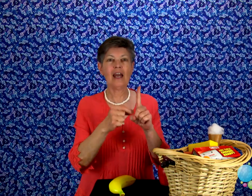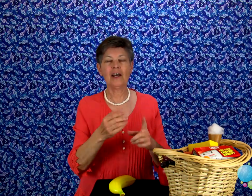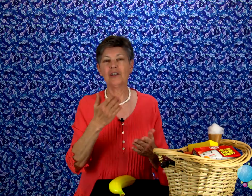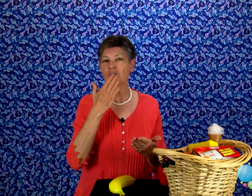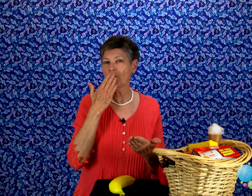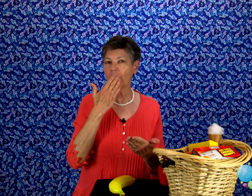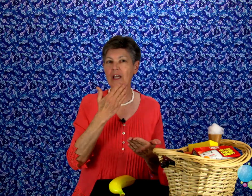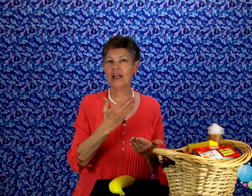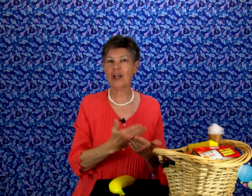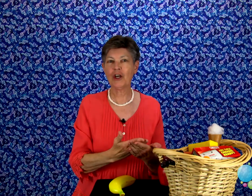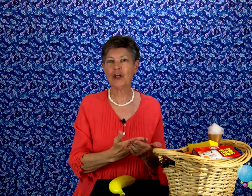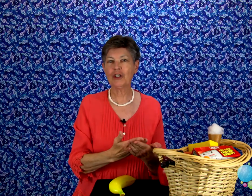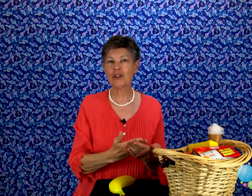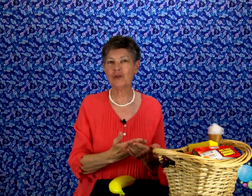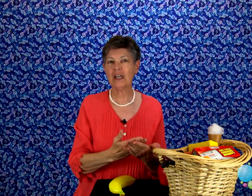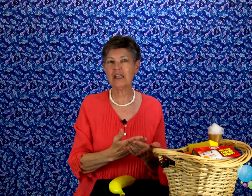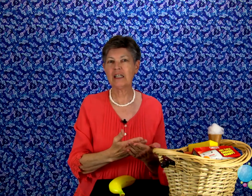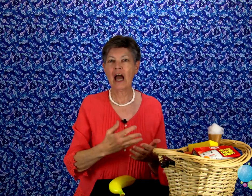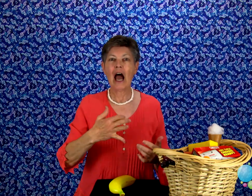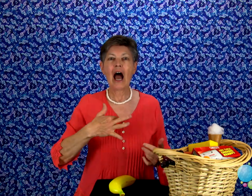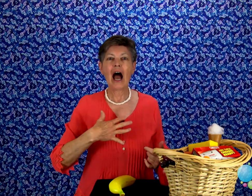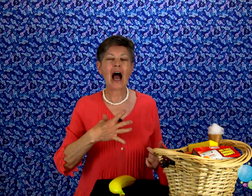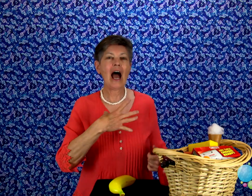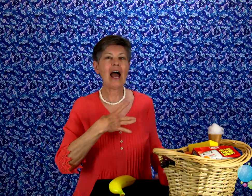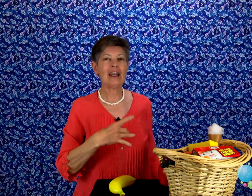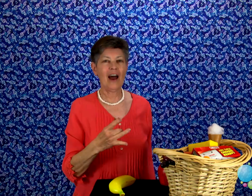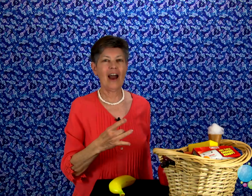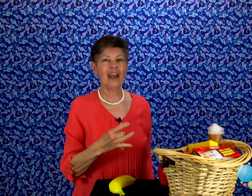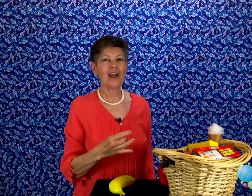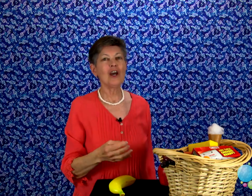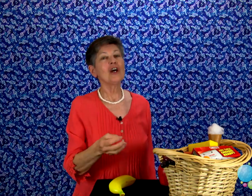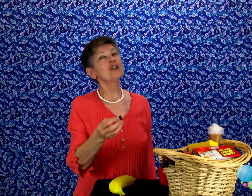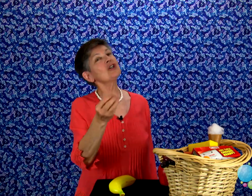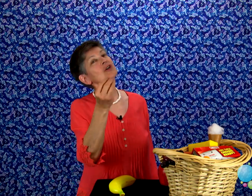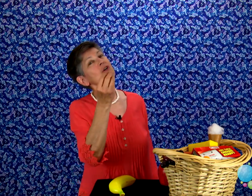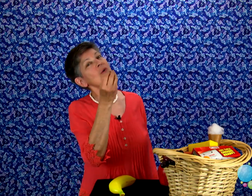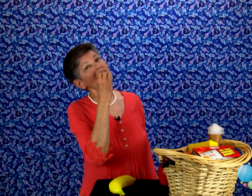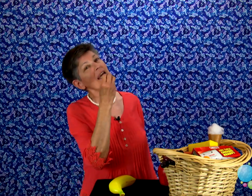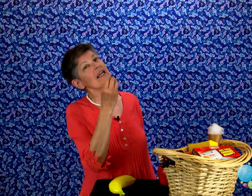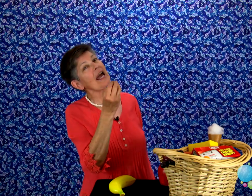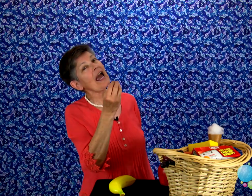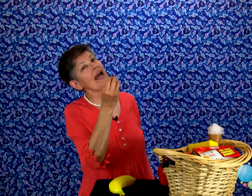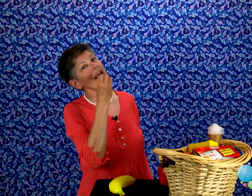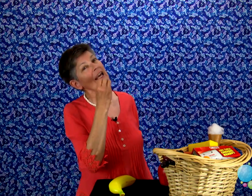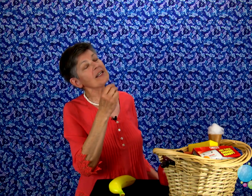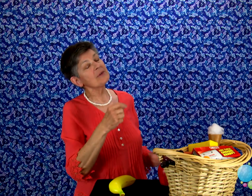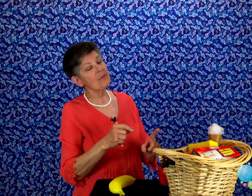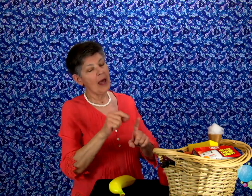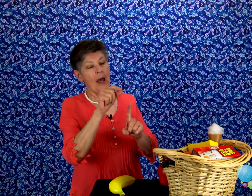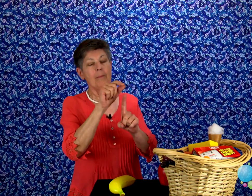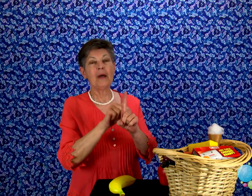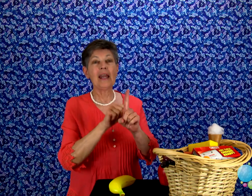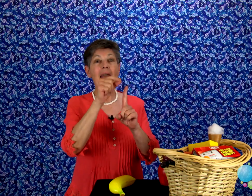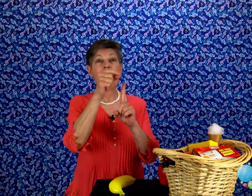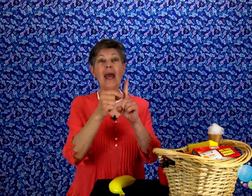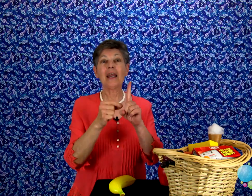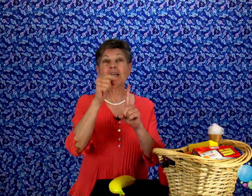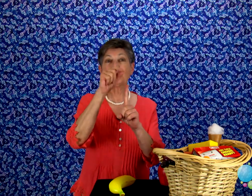are really good treat. I like to eat and eat. Bananas,